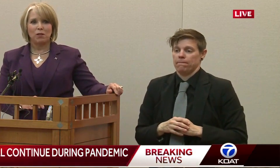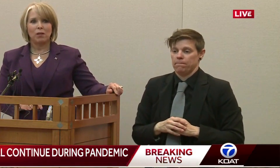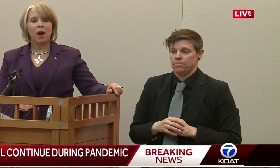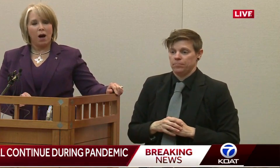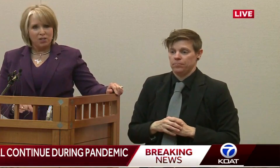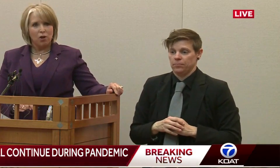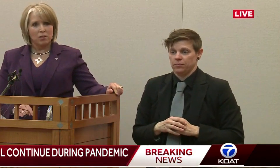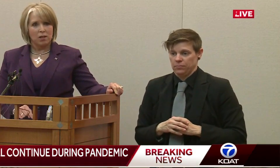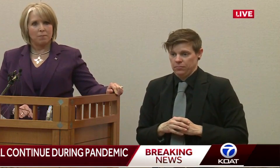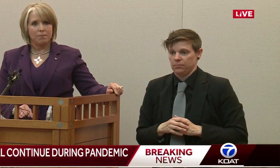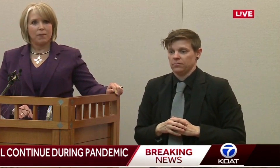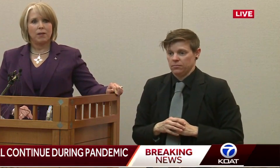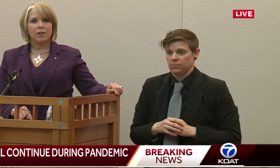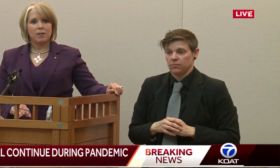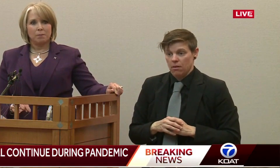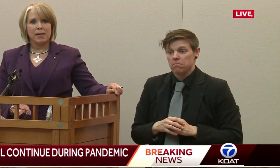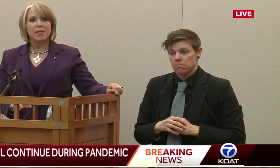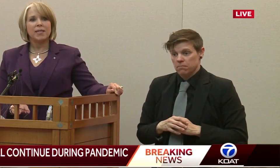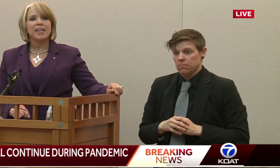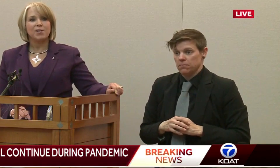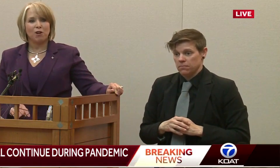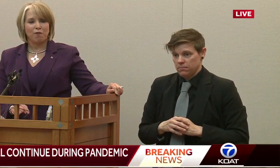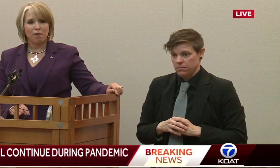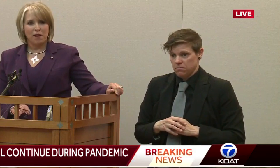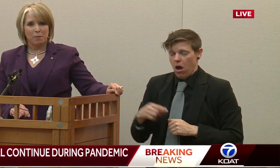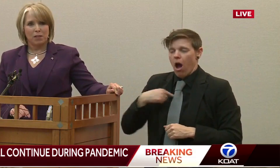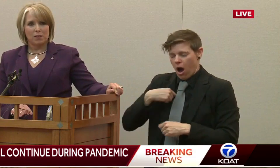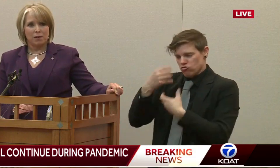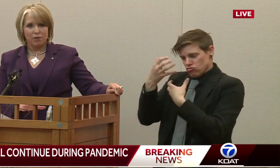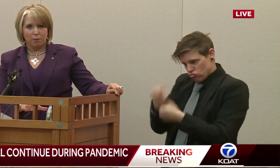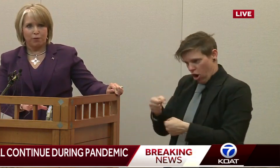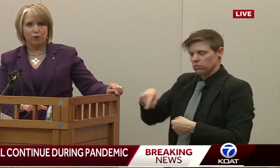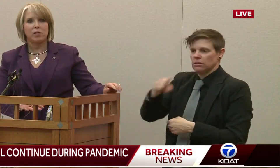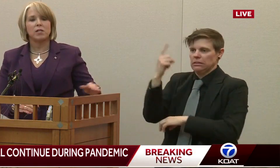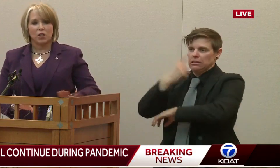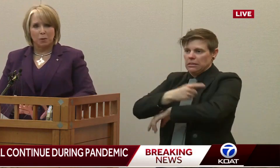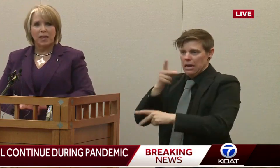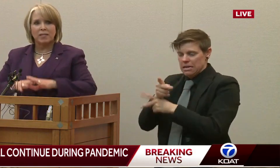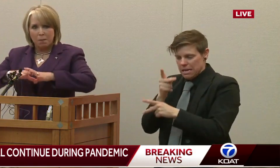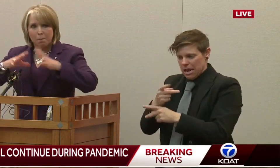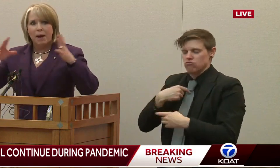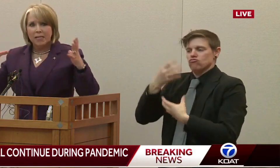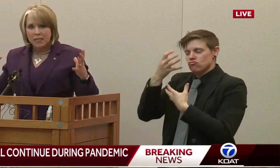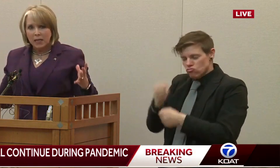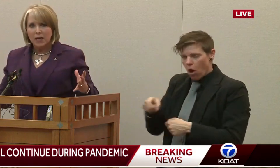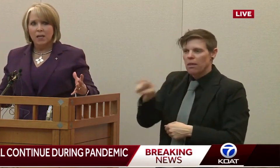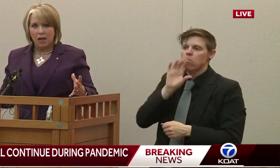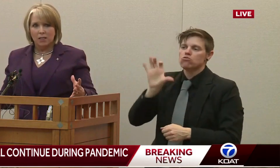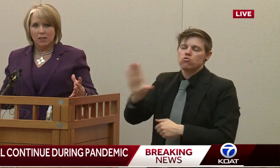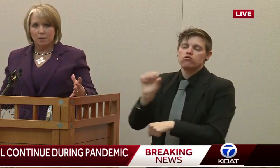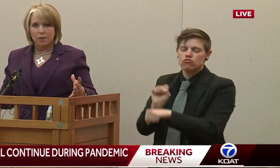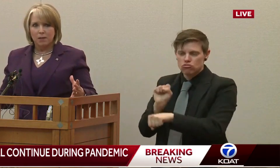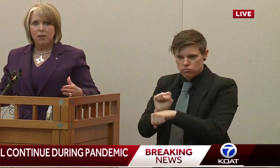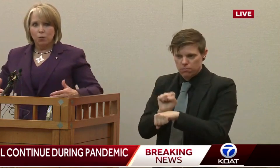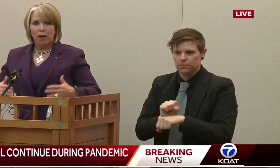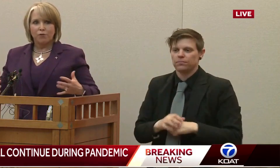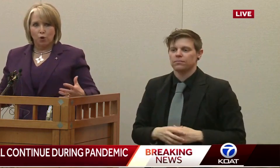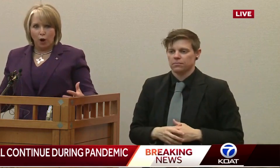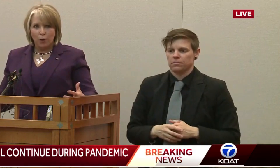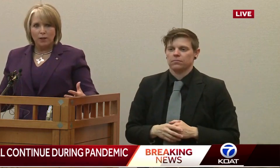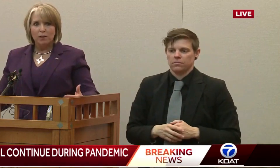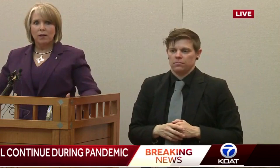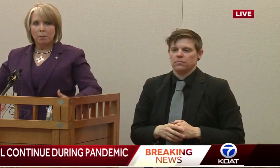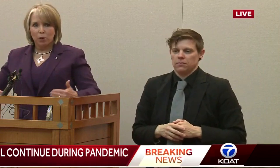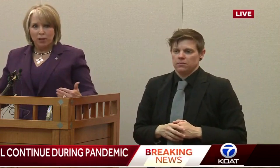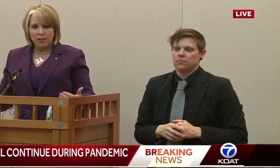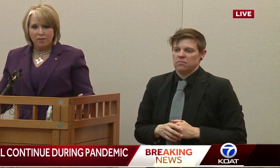responsible. I trust them to meet the needs of our families to give you some further details. But that's the basic concept. We'll